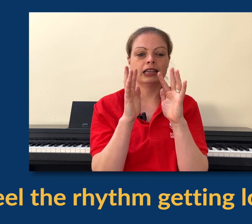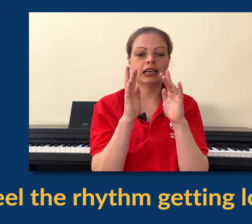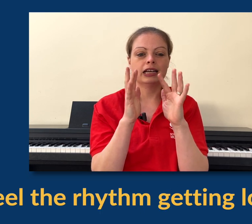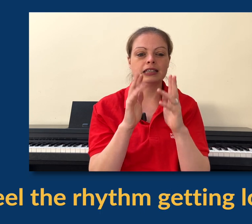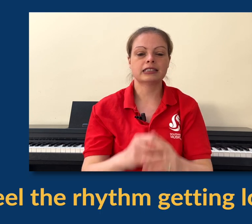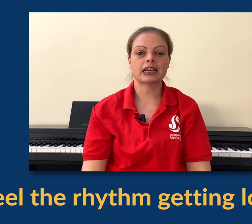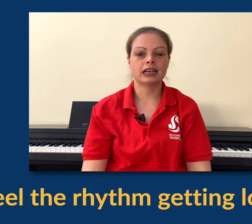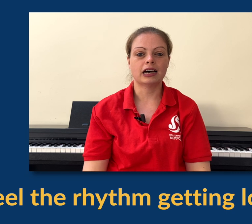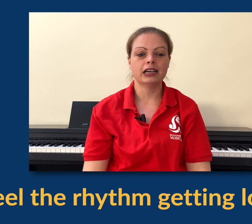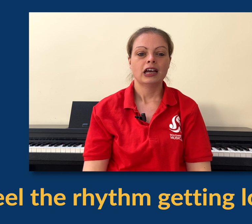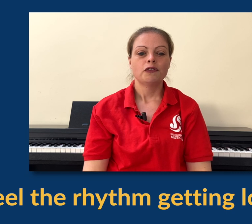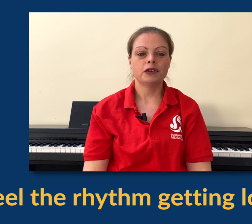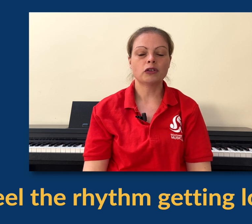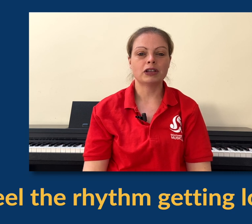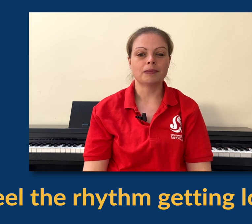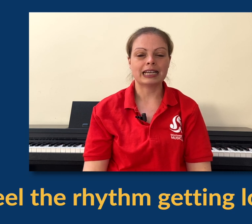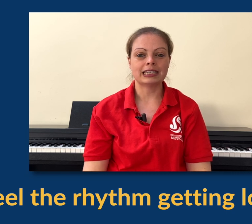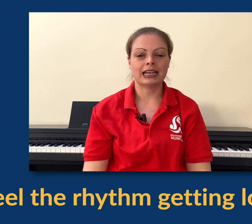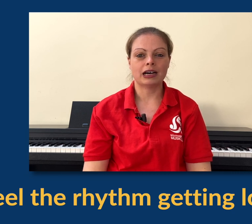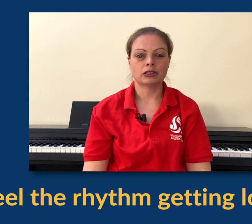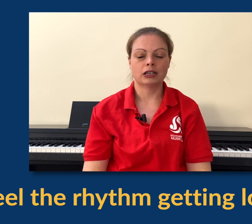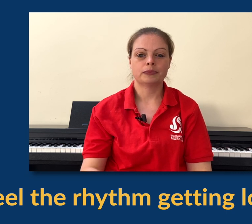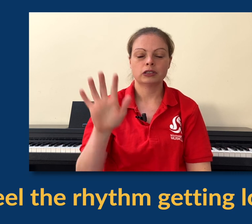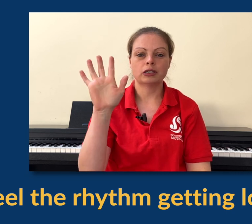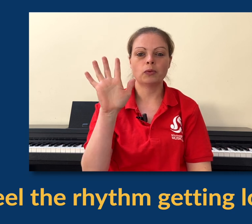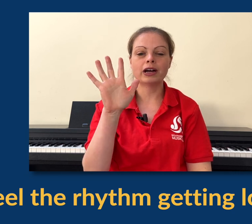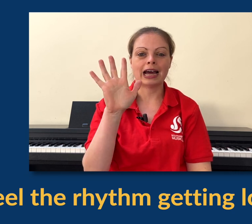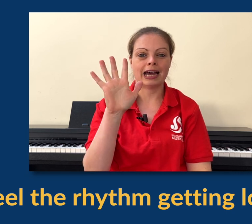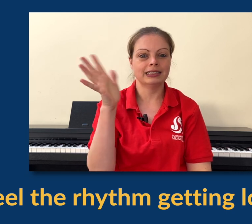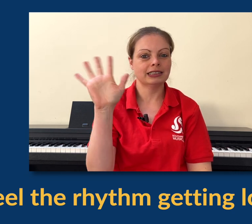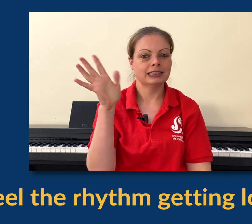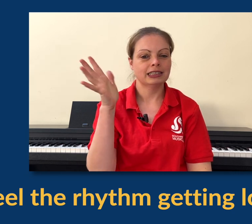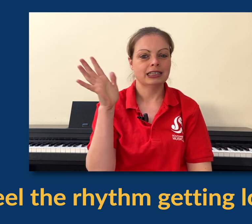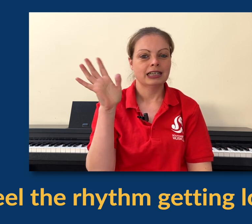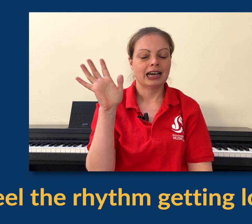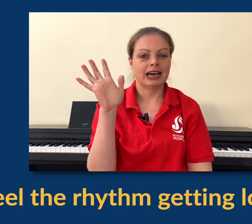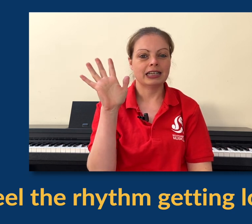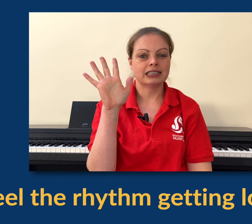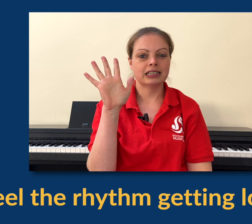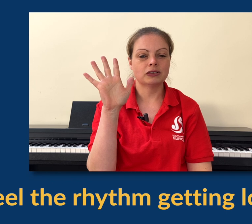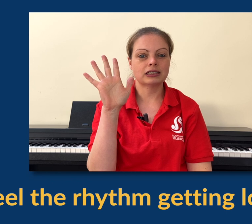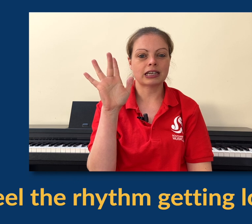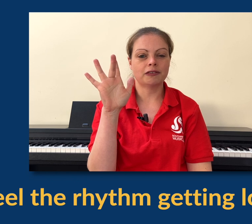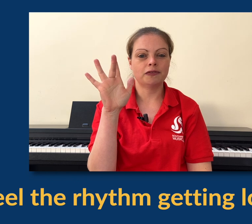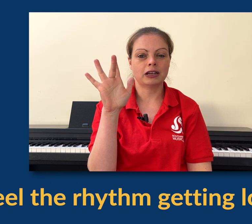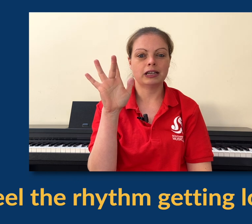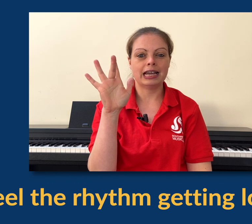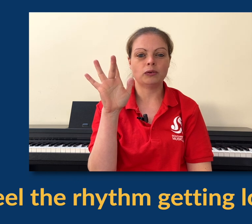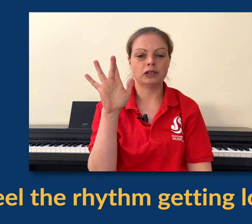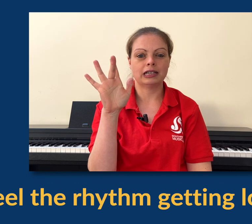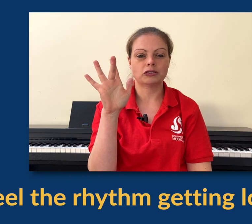And then the second line, feel the rhythm getting louder. Show me one hand and then stick your second